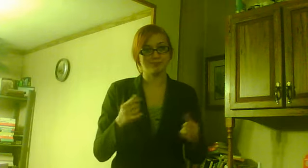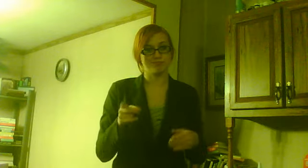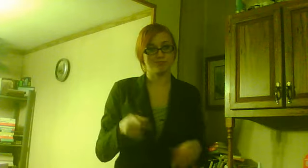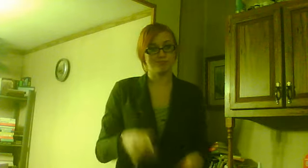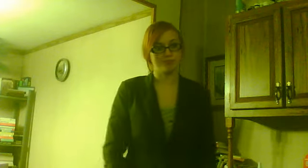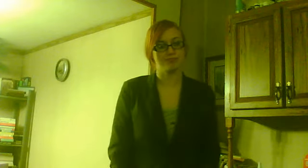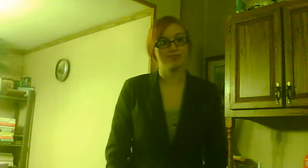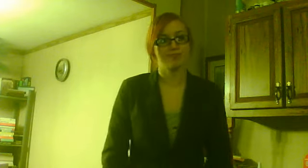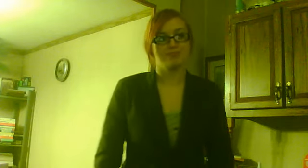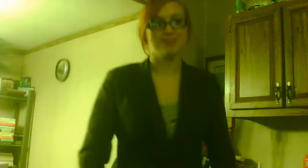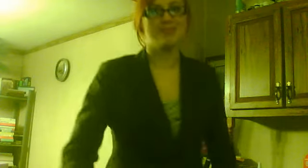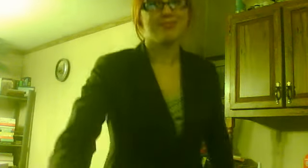Night-night.